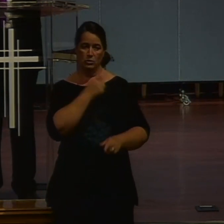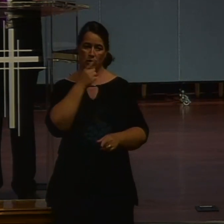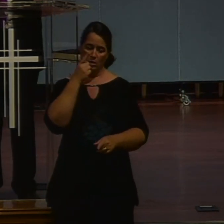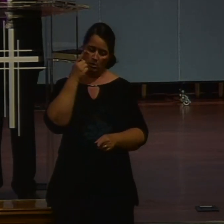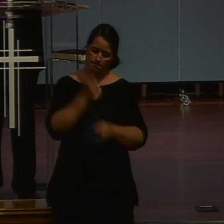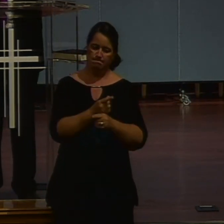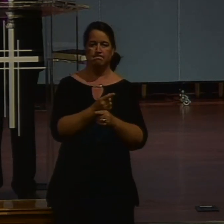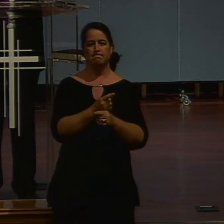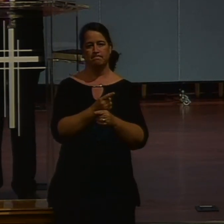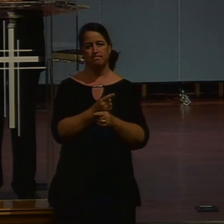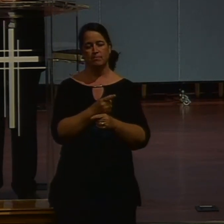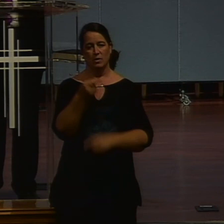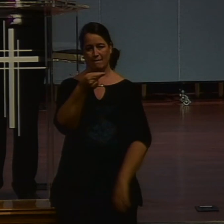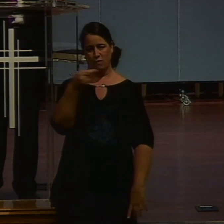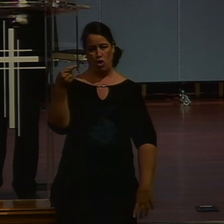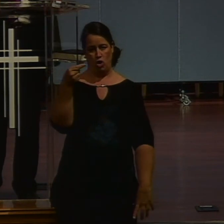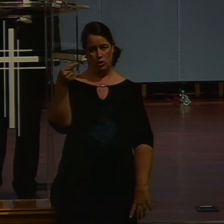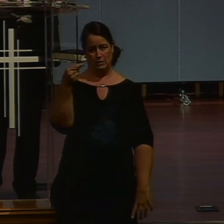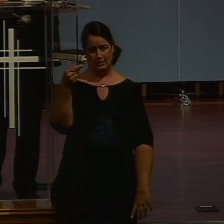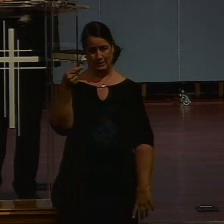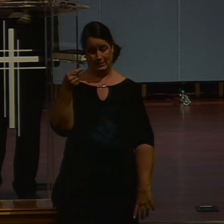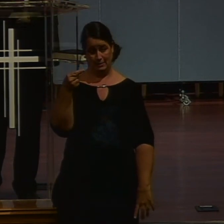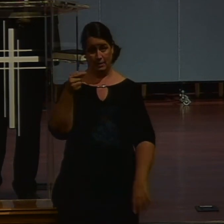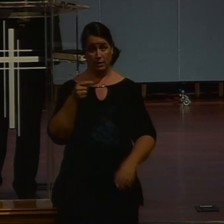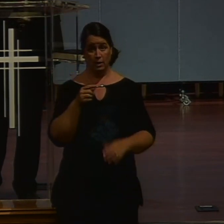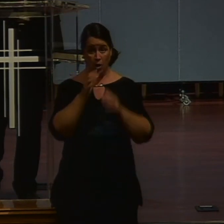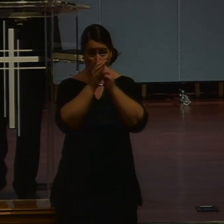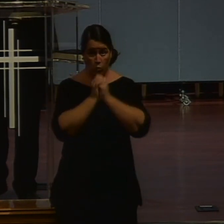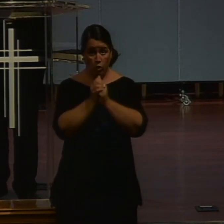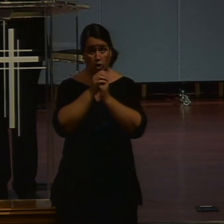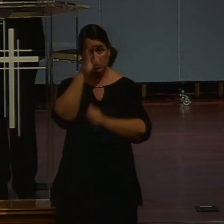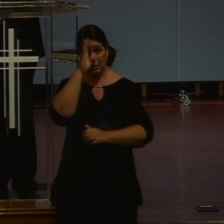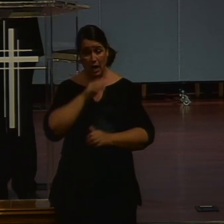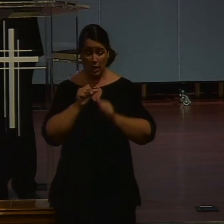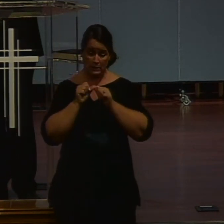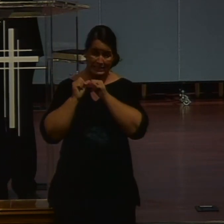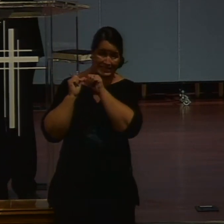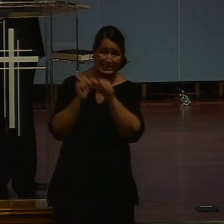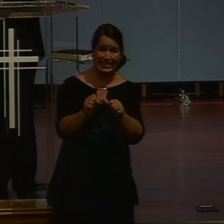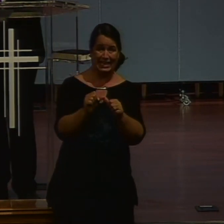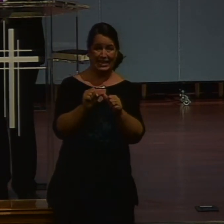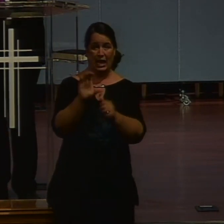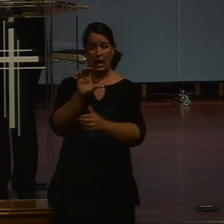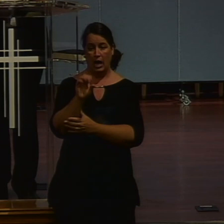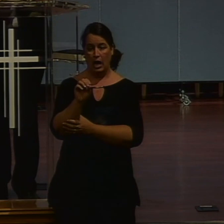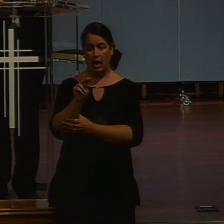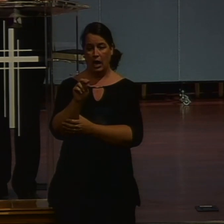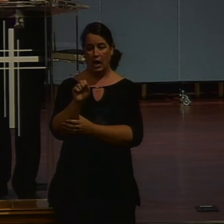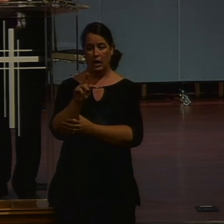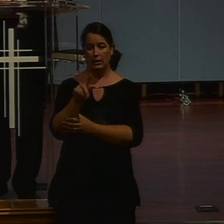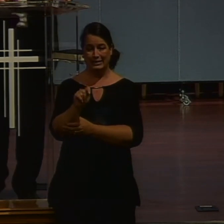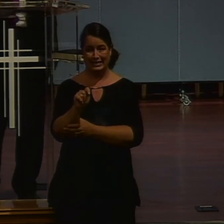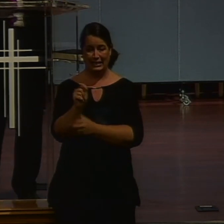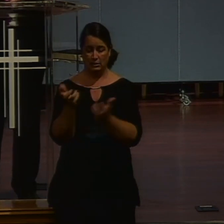And in truth. Means. To worship. God. Consistent. Here it is. With his revealed. Word. Consistent. With. The.